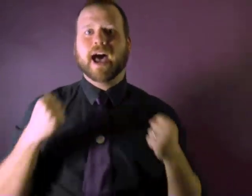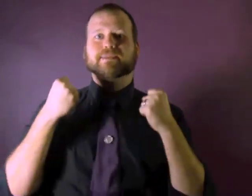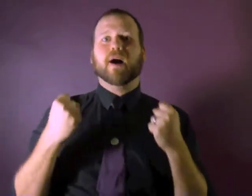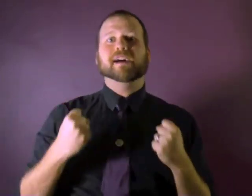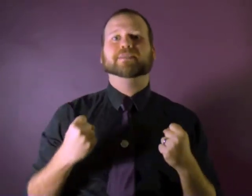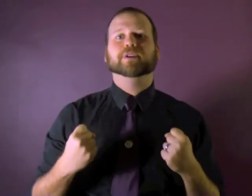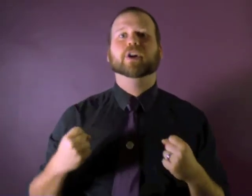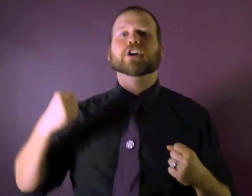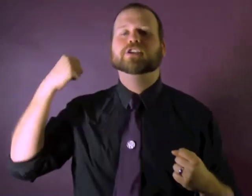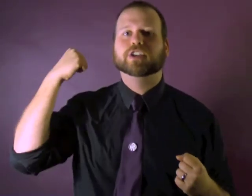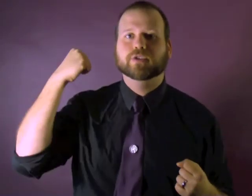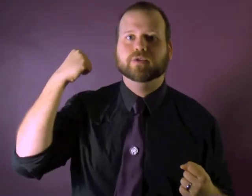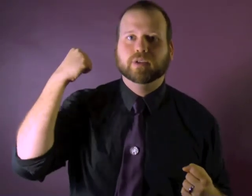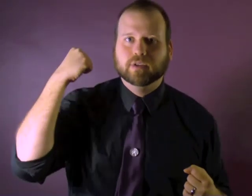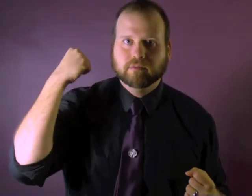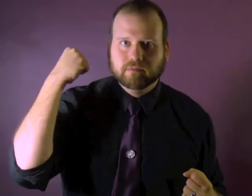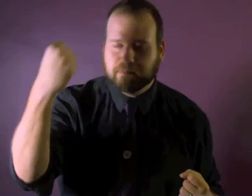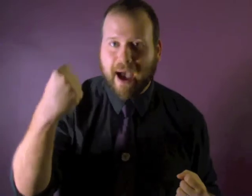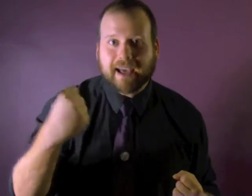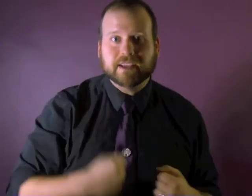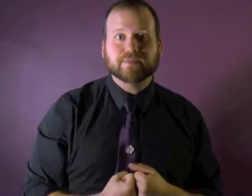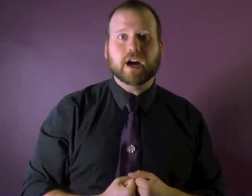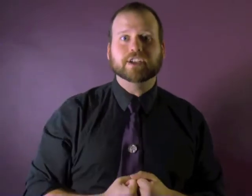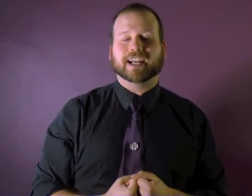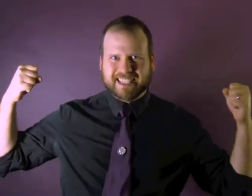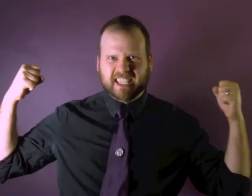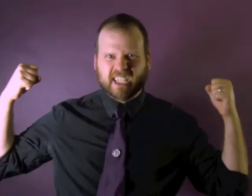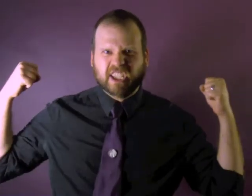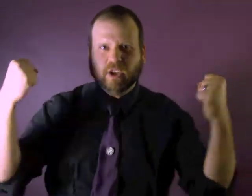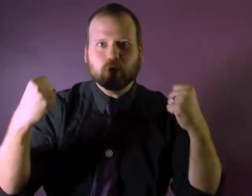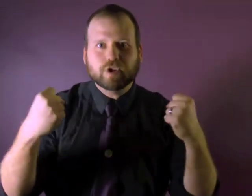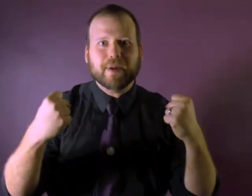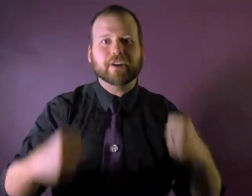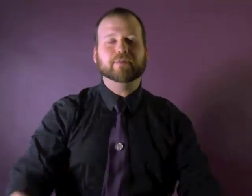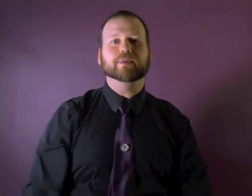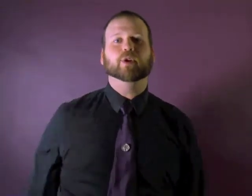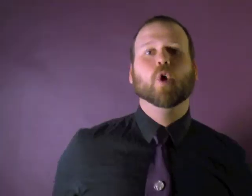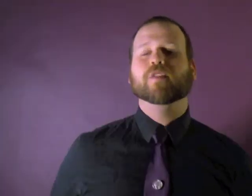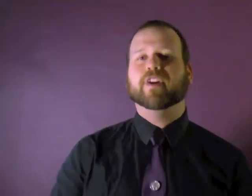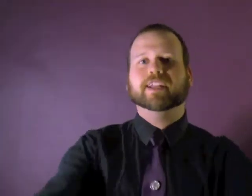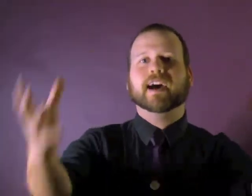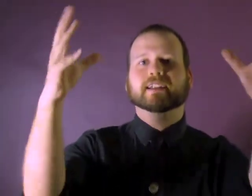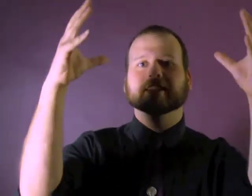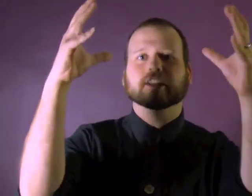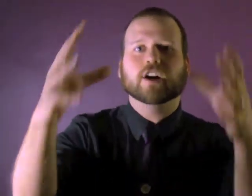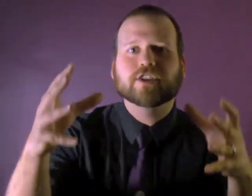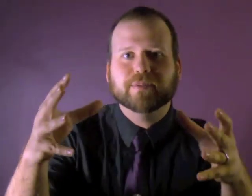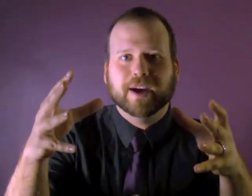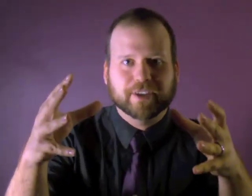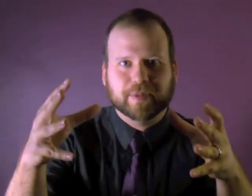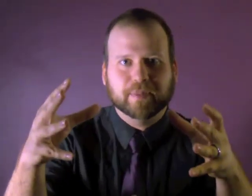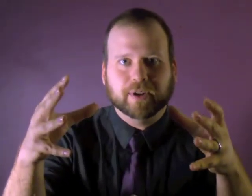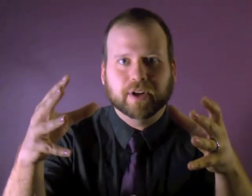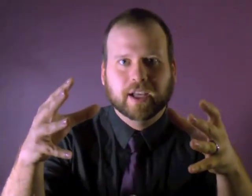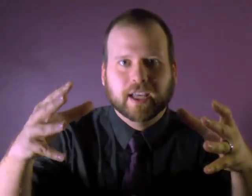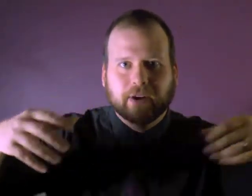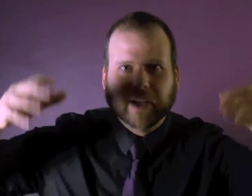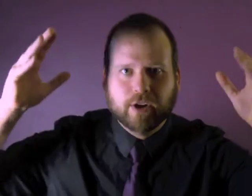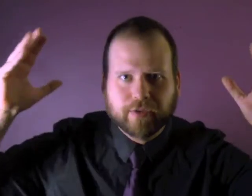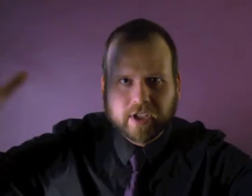as possible to back this project. Get a huge amount of people. We've already got a large amount of people. Can we go for